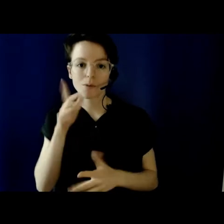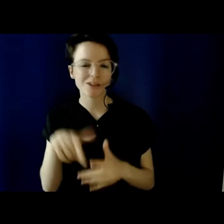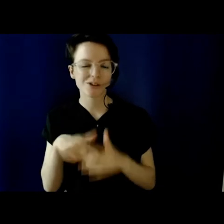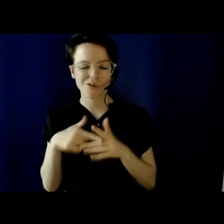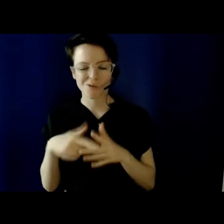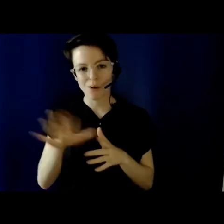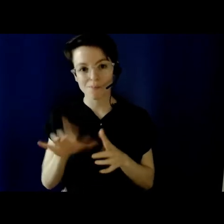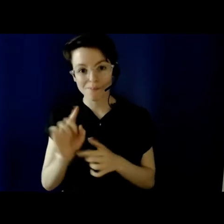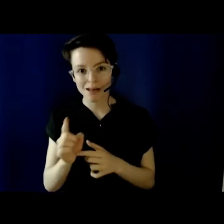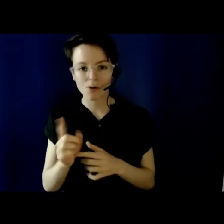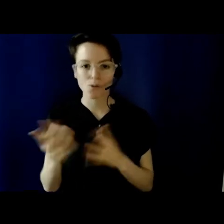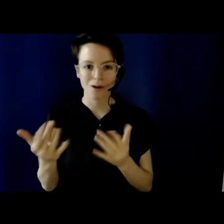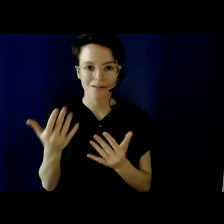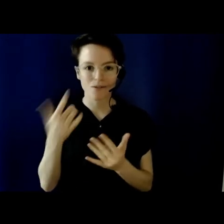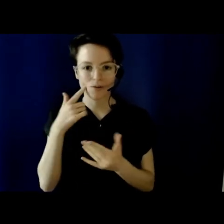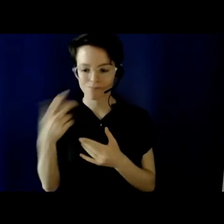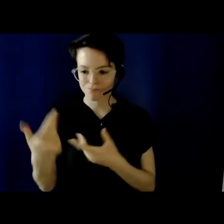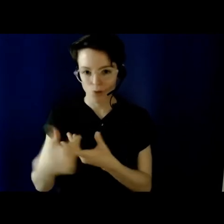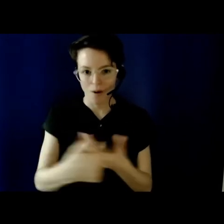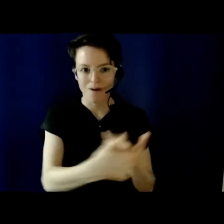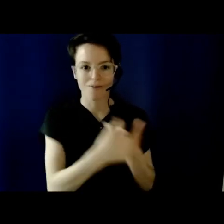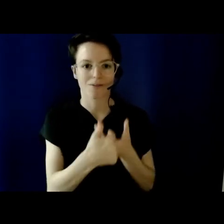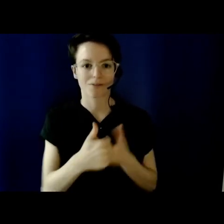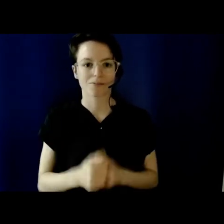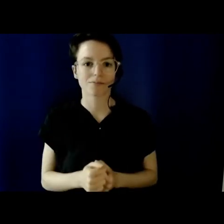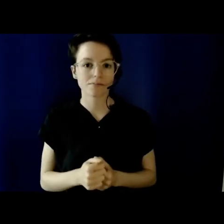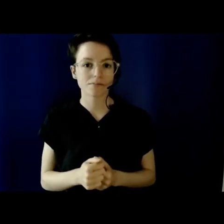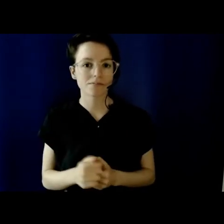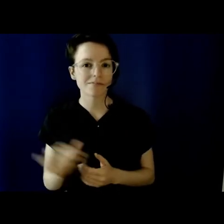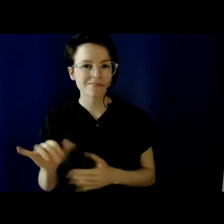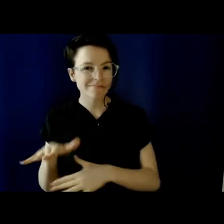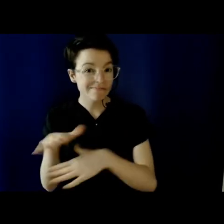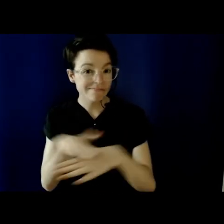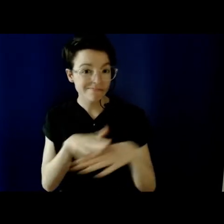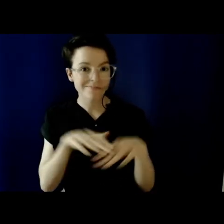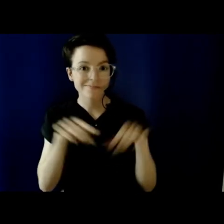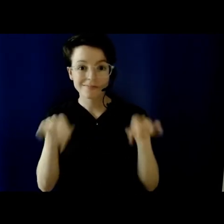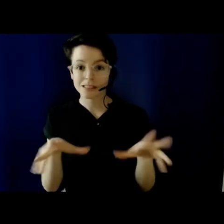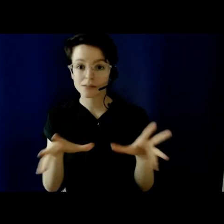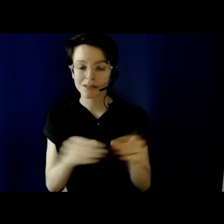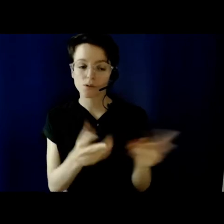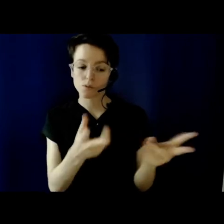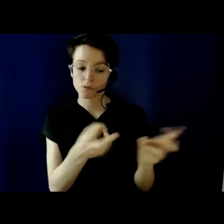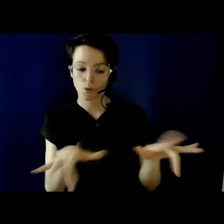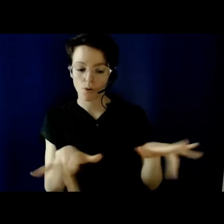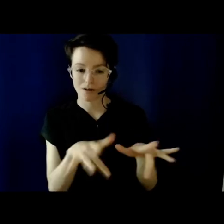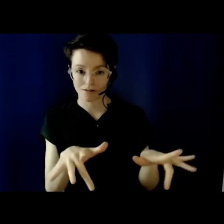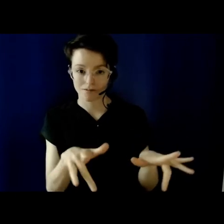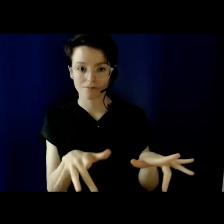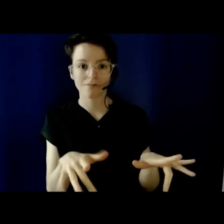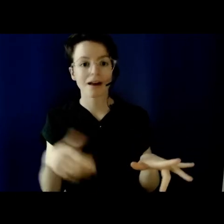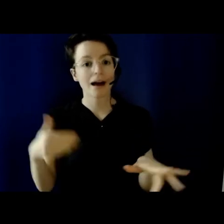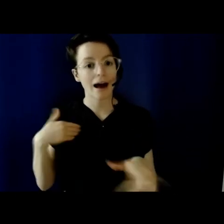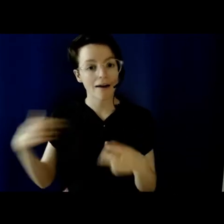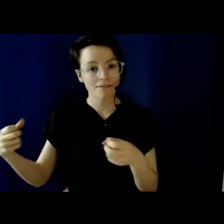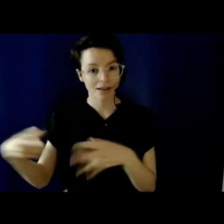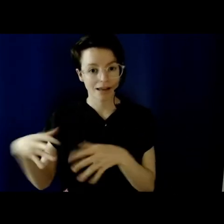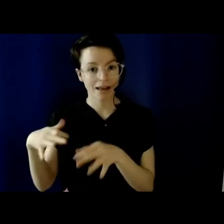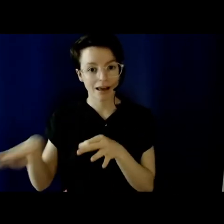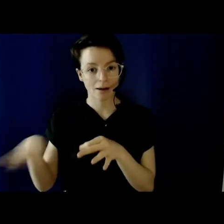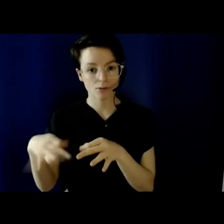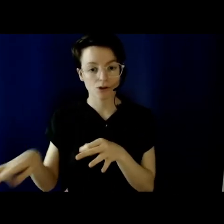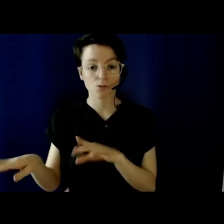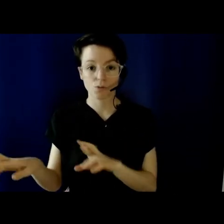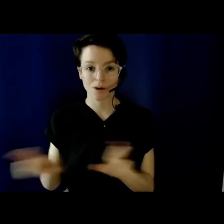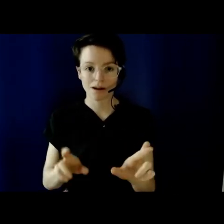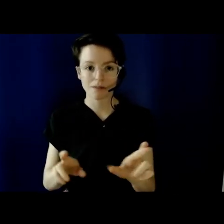in. And please note that this meeting is being recorded and we do have closed captioning available. You can turn it